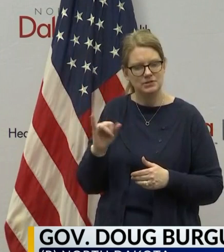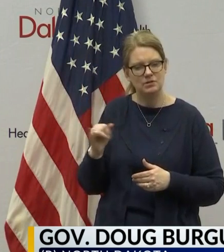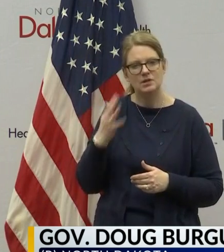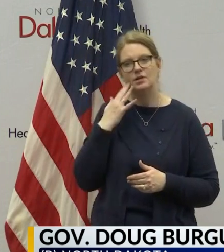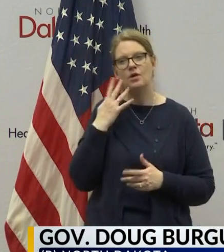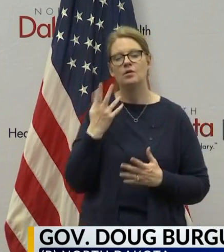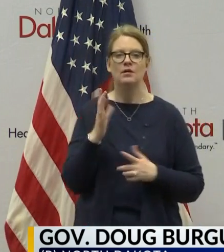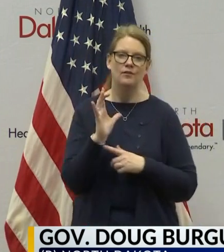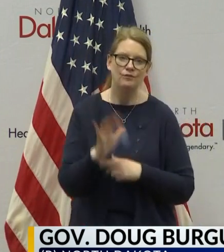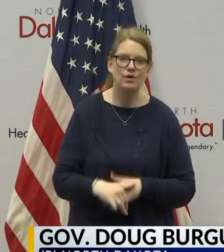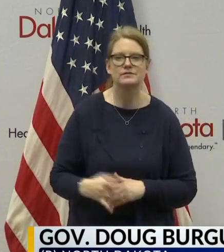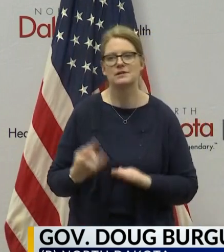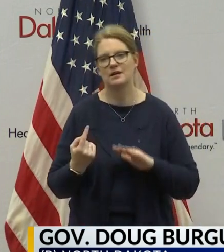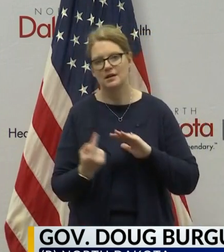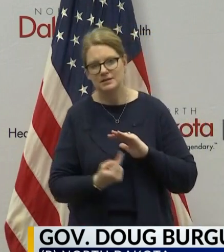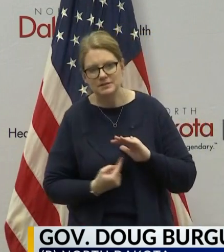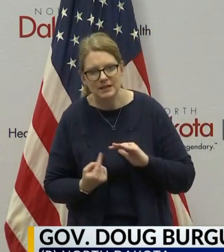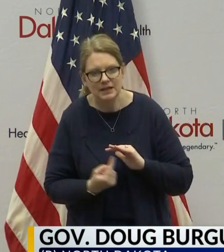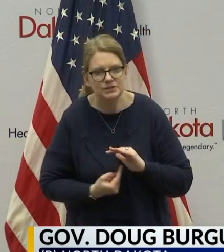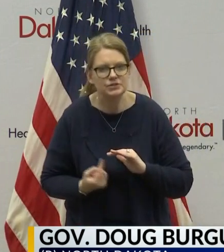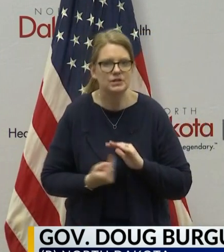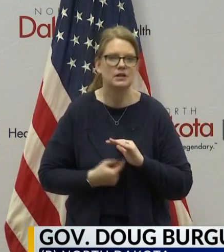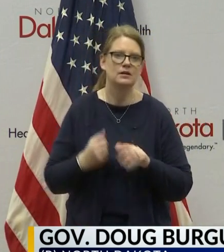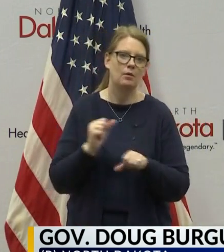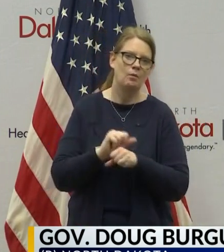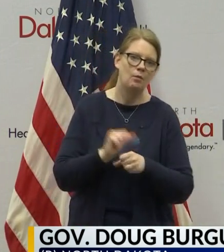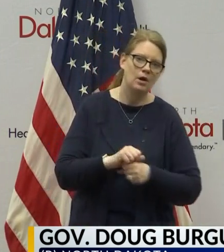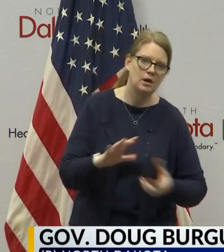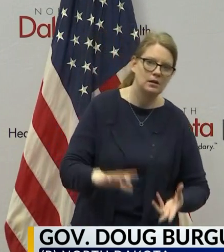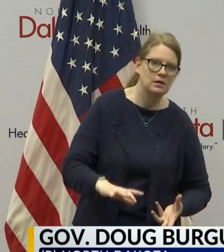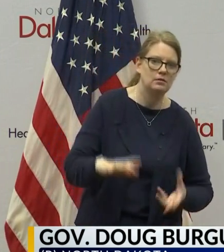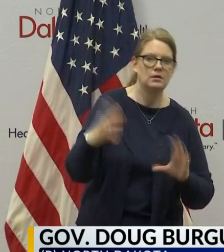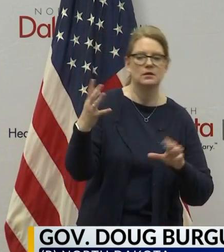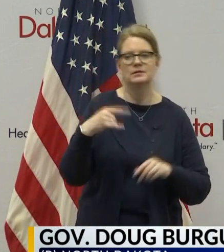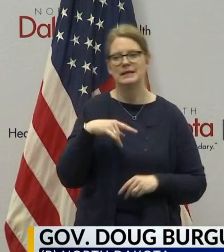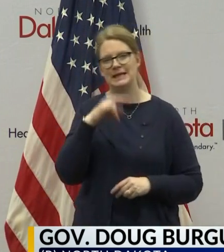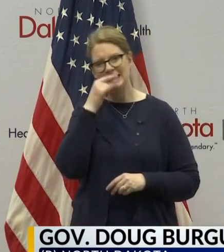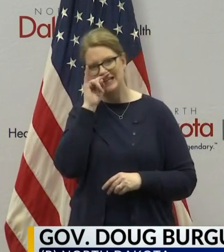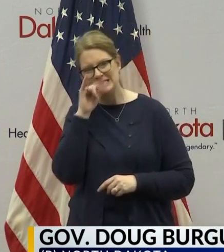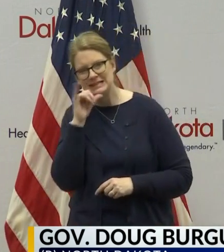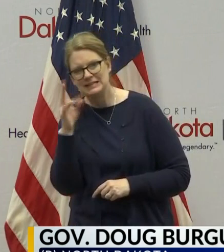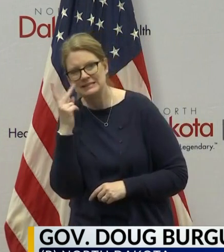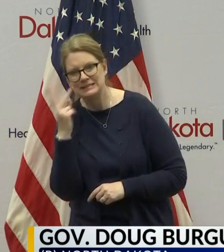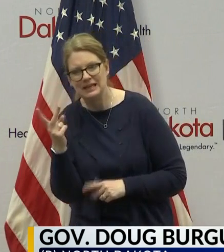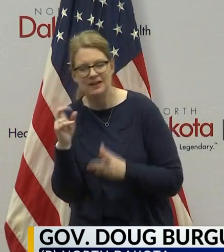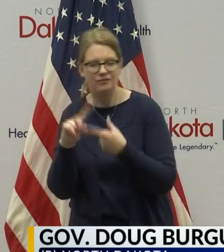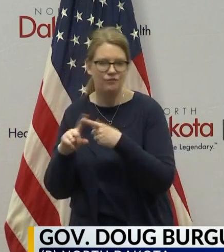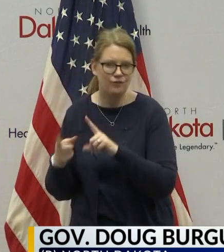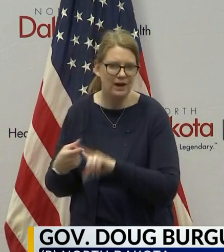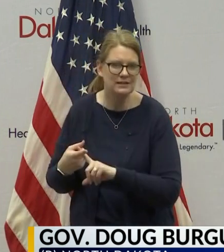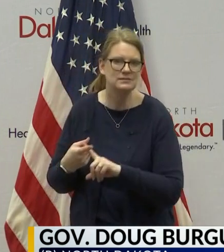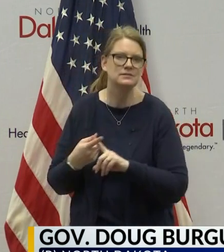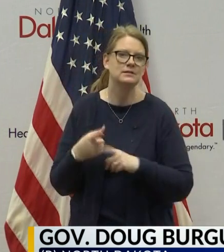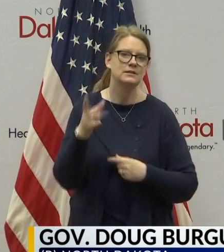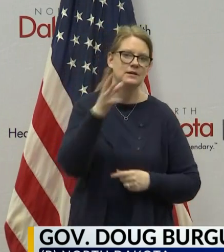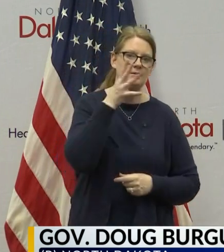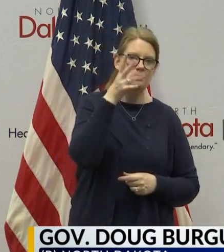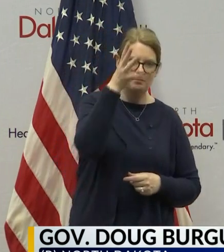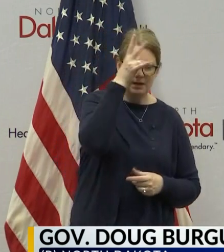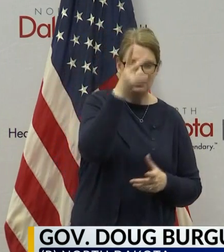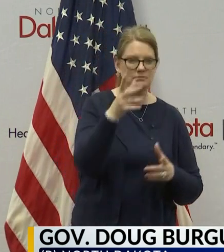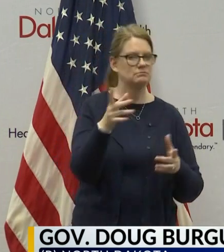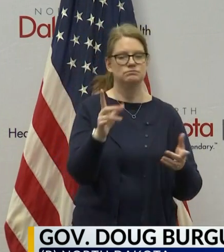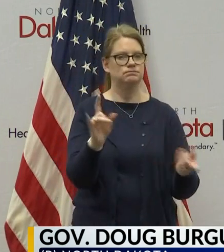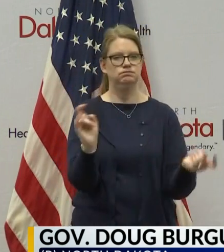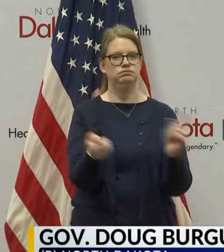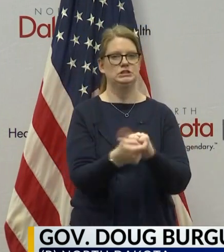isolation, with the disruption, whether it's, you know, kids not seeing their schoolmates, whether it's parents breaking out of a routine.